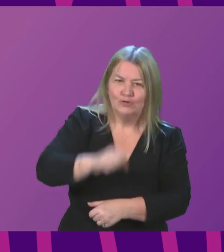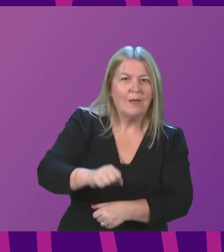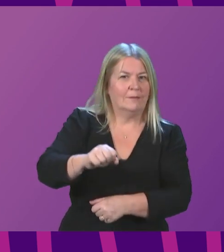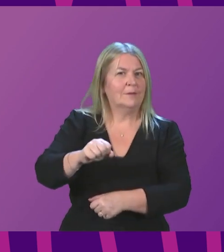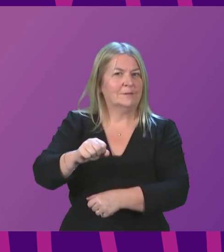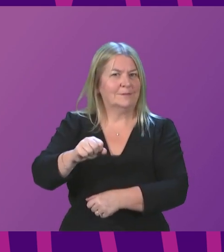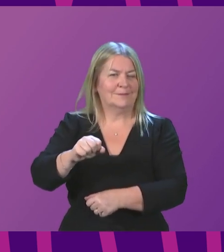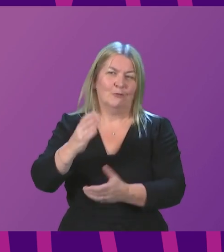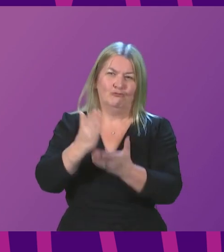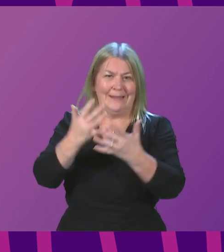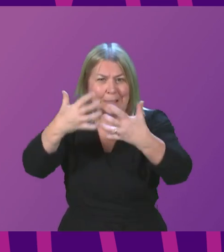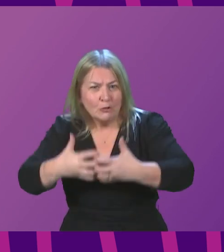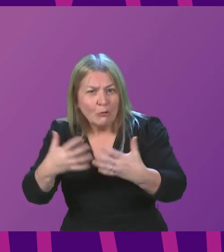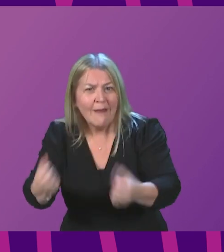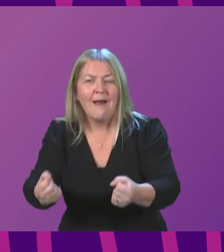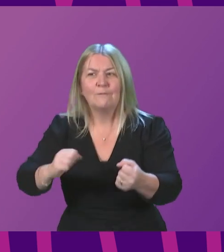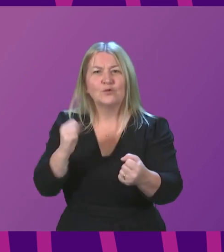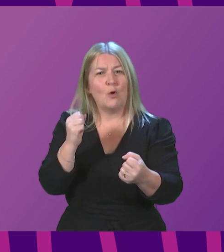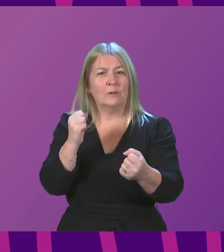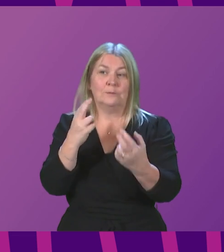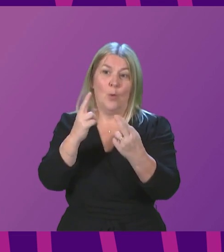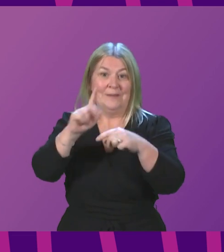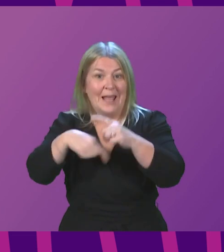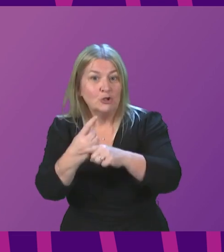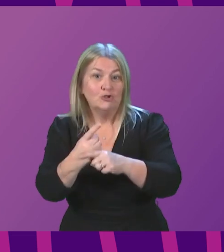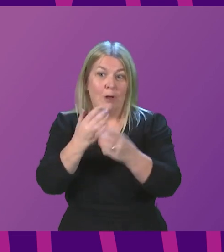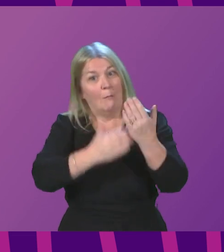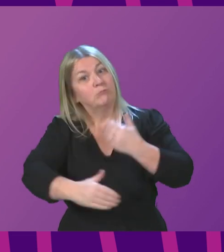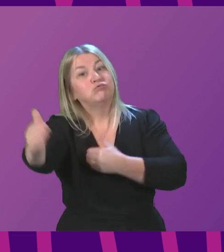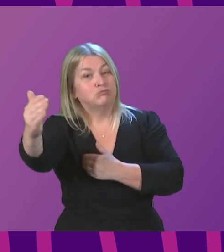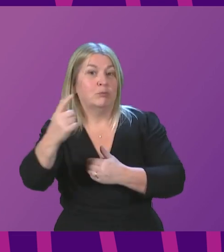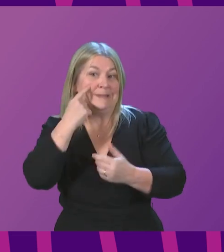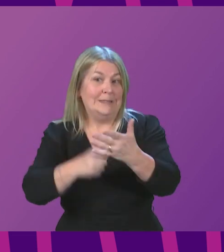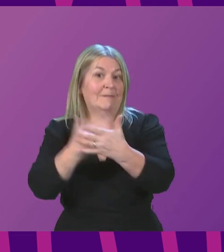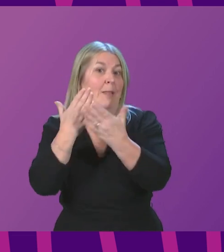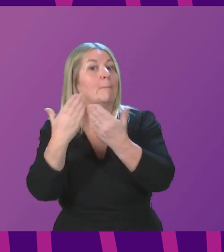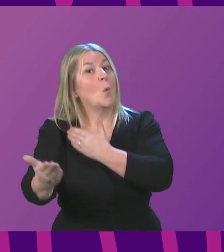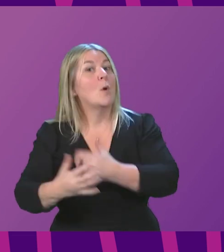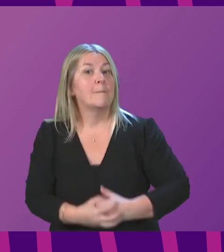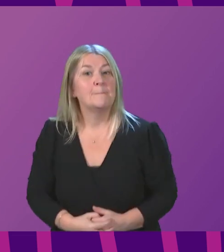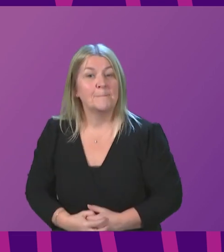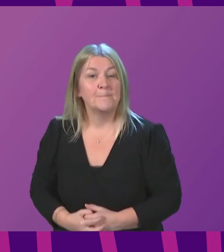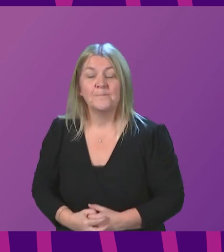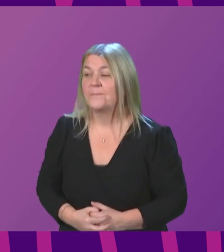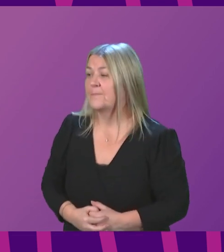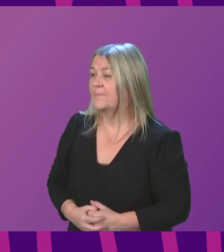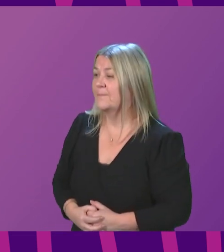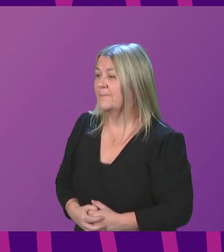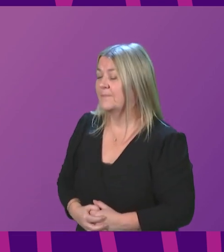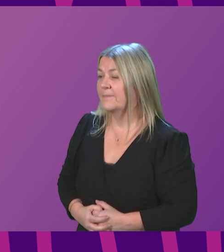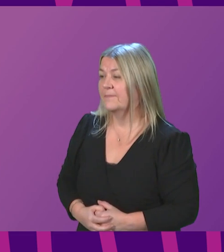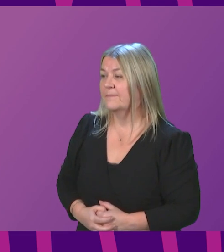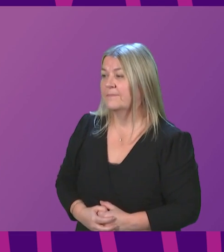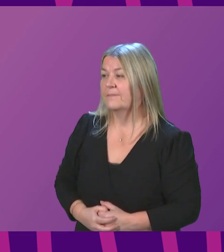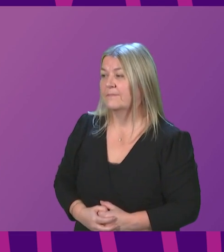to space technology and hopefully next year and beyond we will see that strength grow even further Thank you